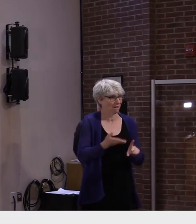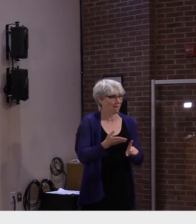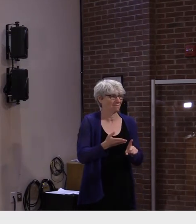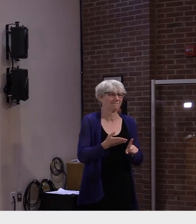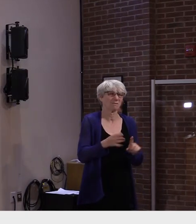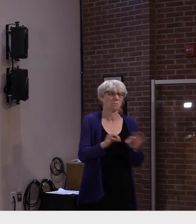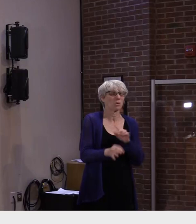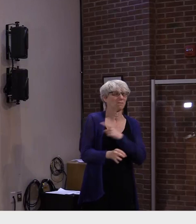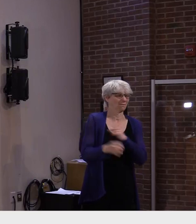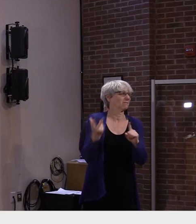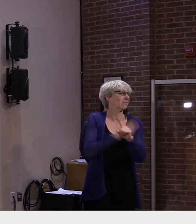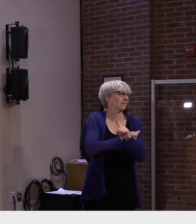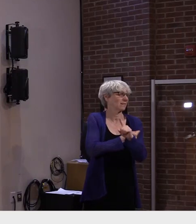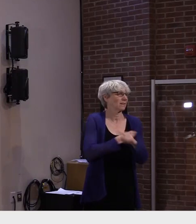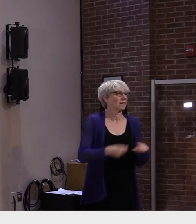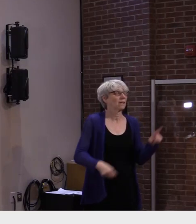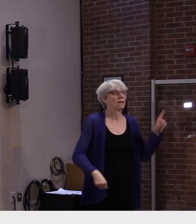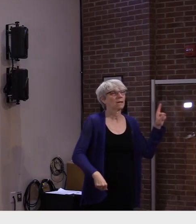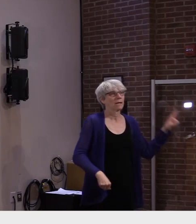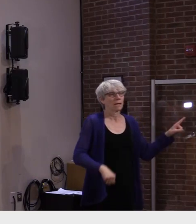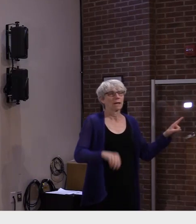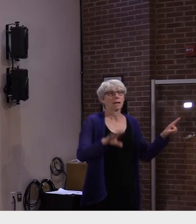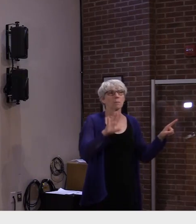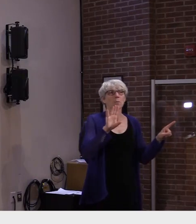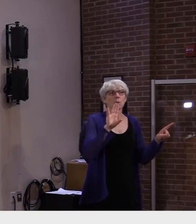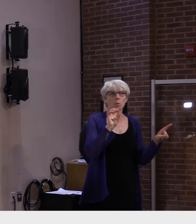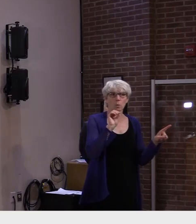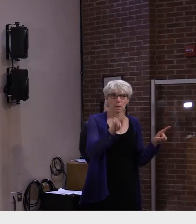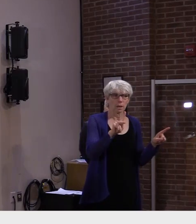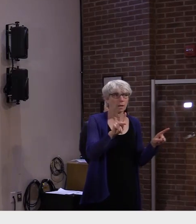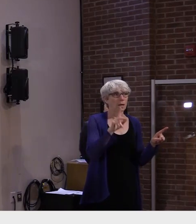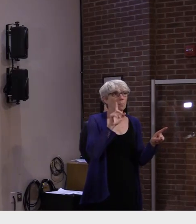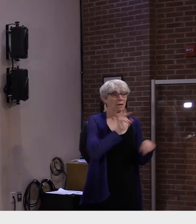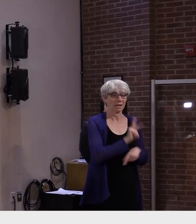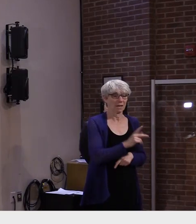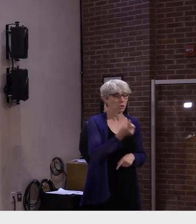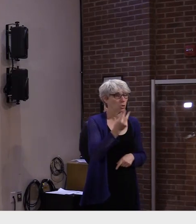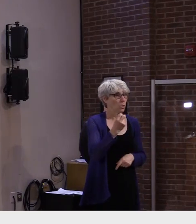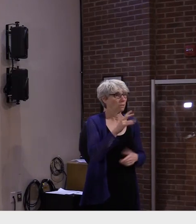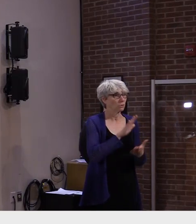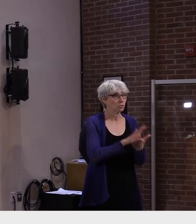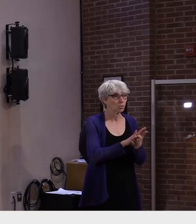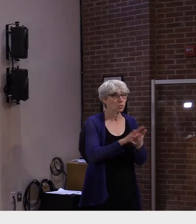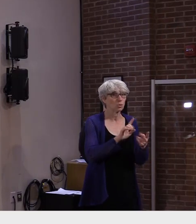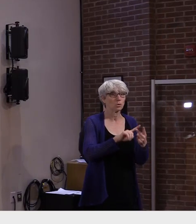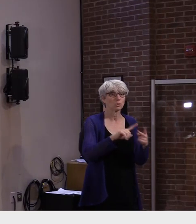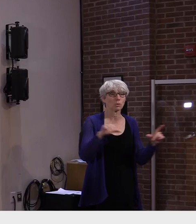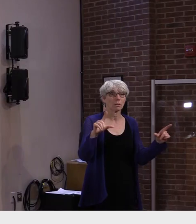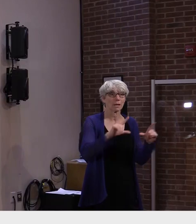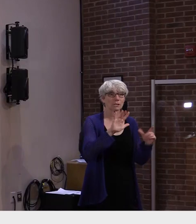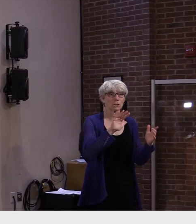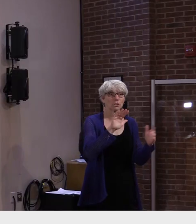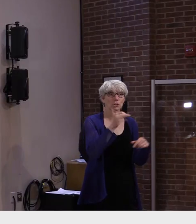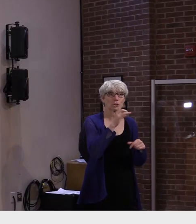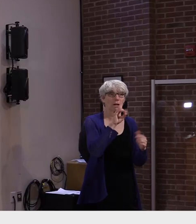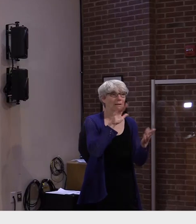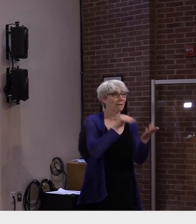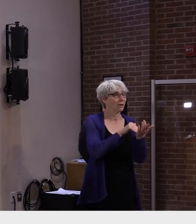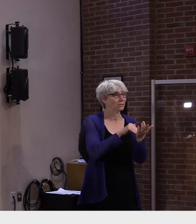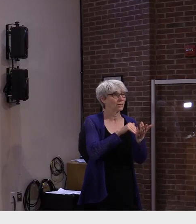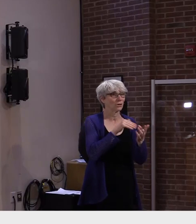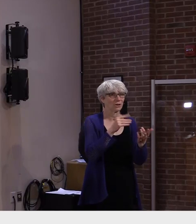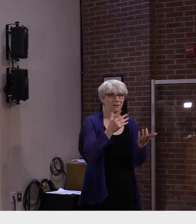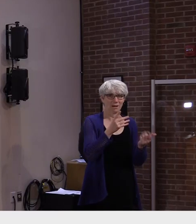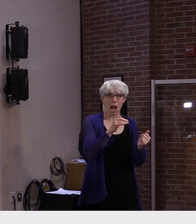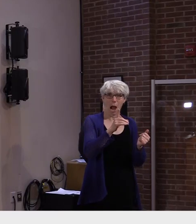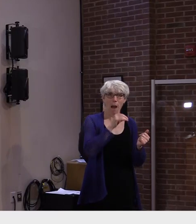you've stopped short of recommending such mandates for K-12 schools or even licensed childcare centers, which are